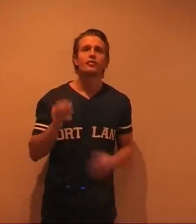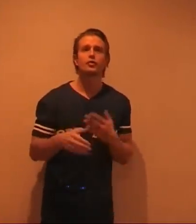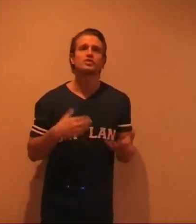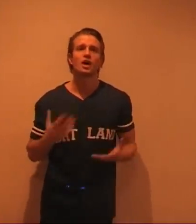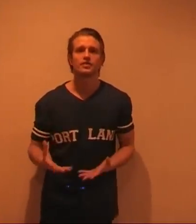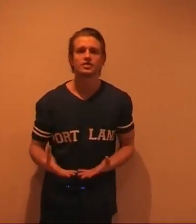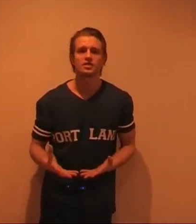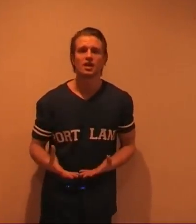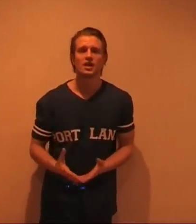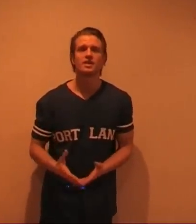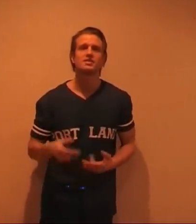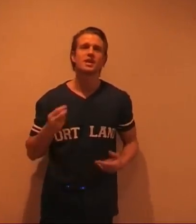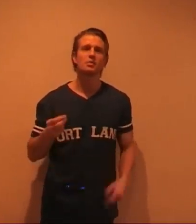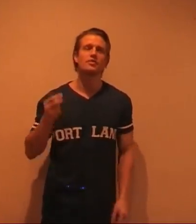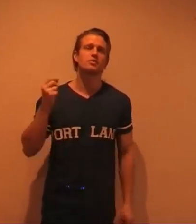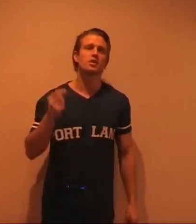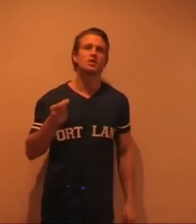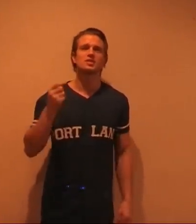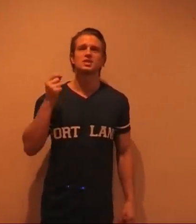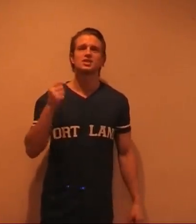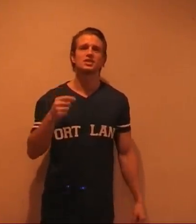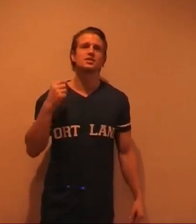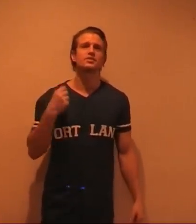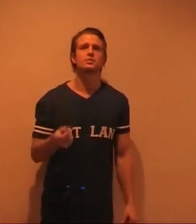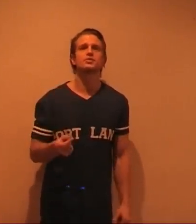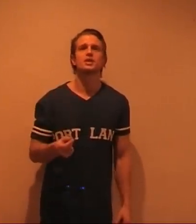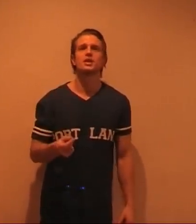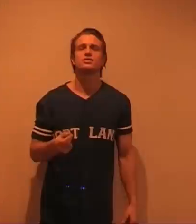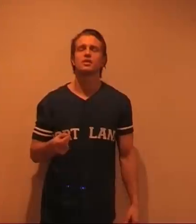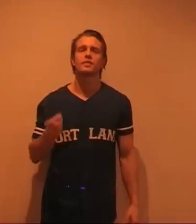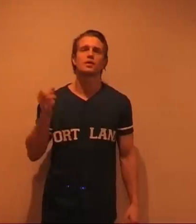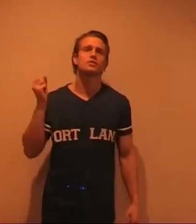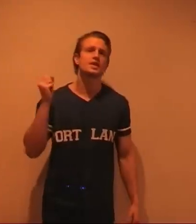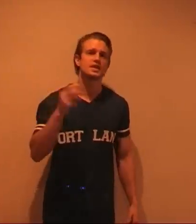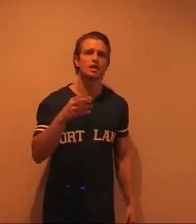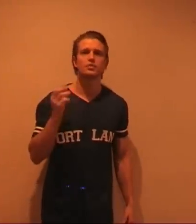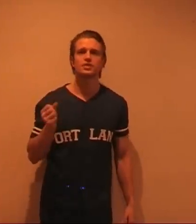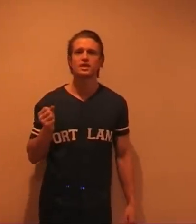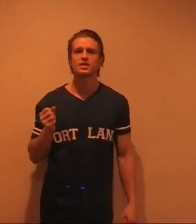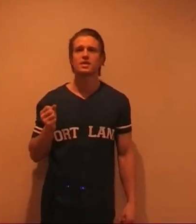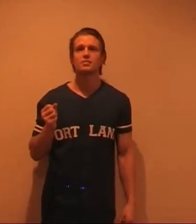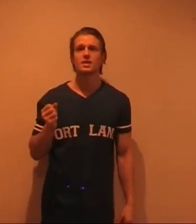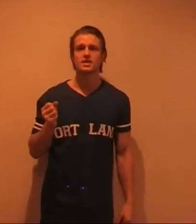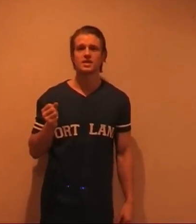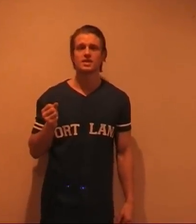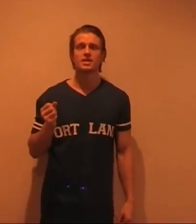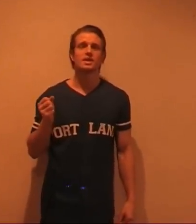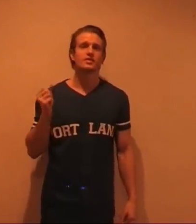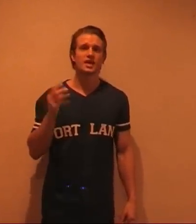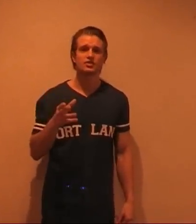Food stuffs. Okay. Stay away from nasty shitty foods. Stuff with loads of E numbers in. Basically if it tastes